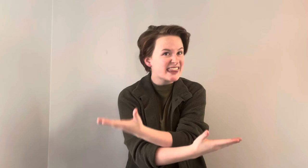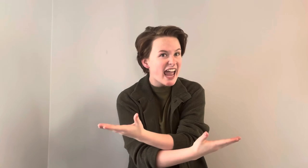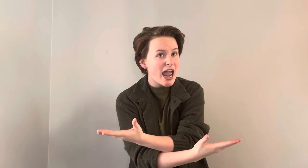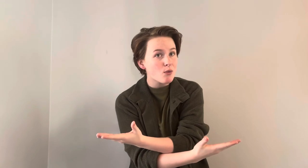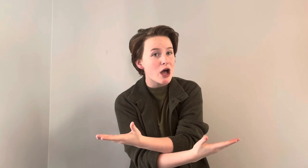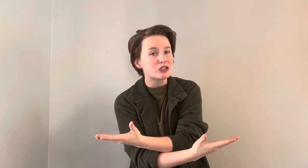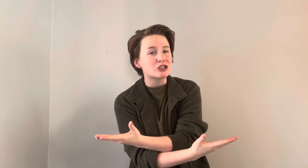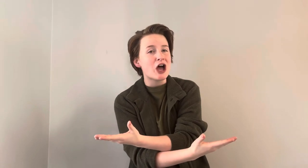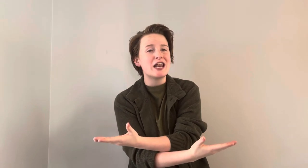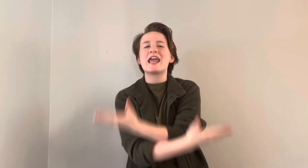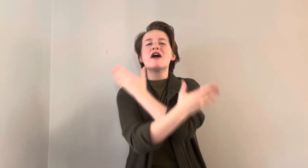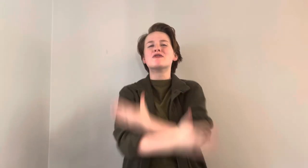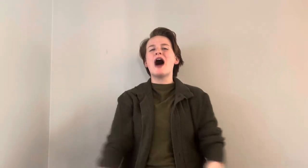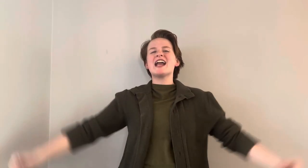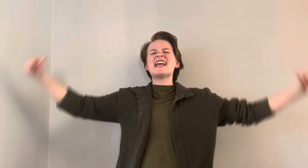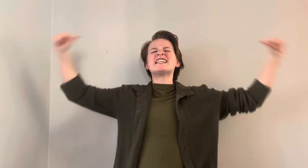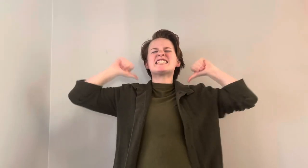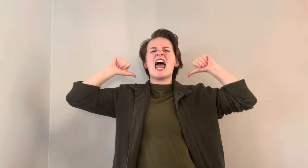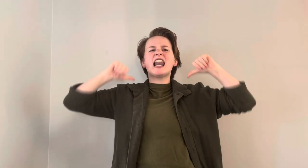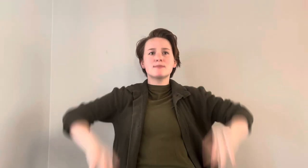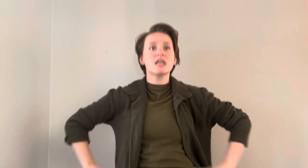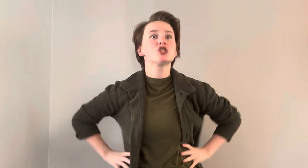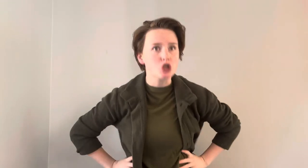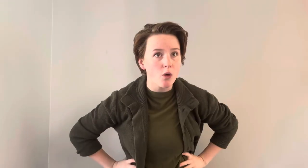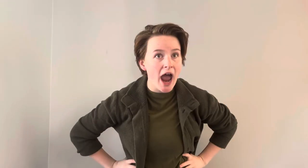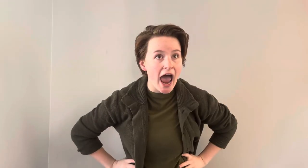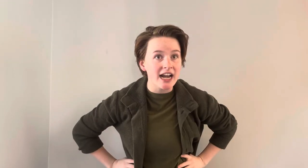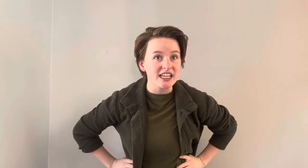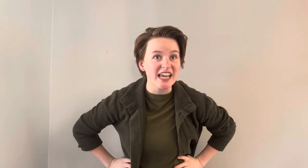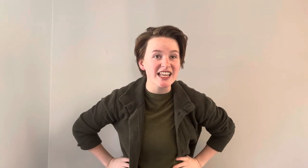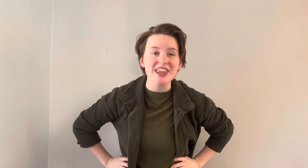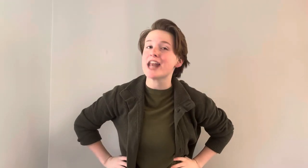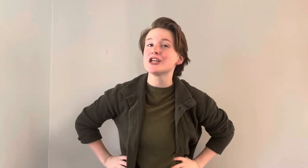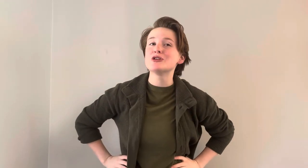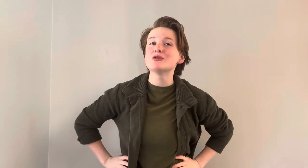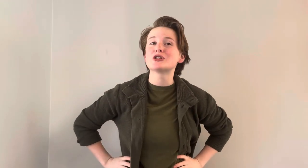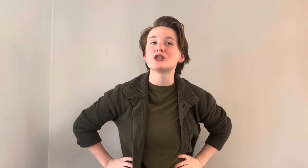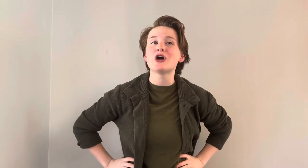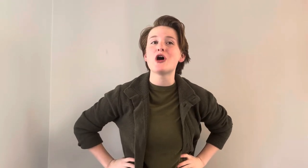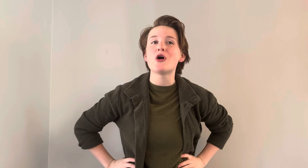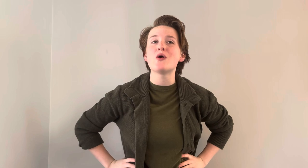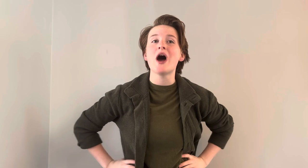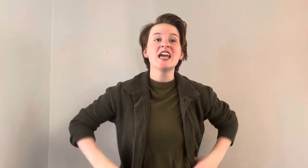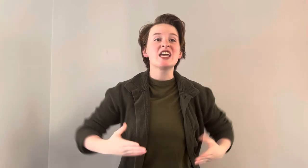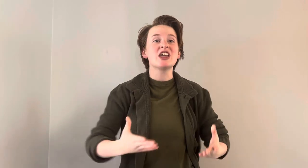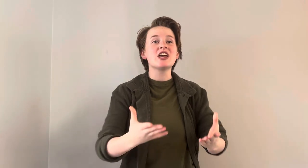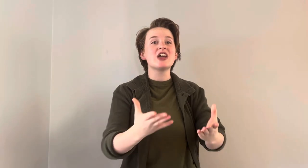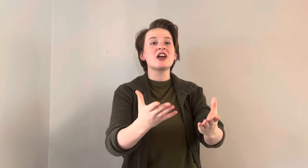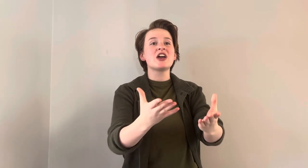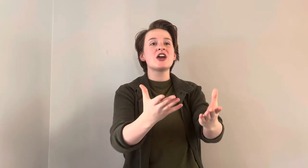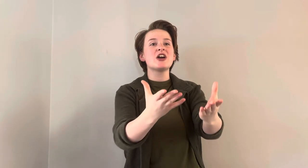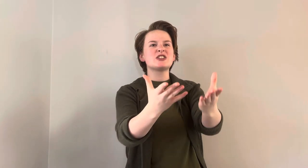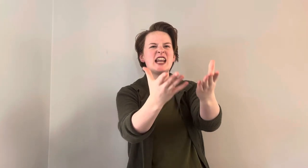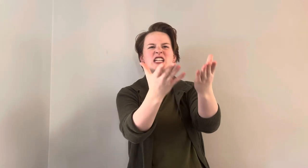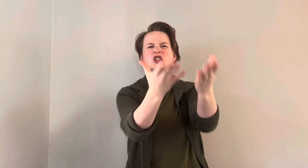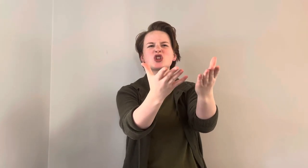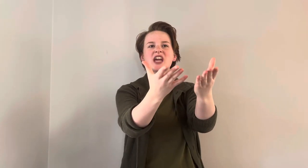They were certainly right in telling me so, and I think that you should know. Here's a little trick,